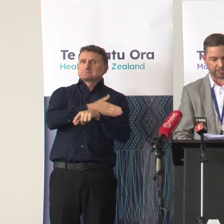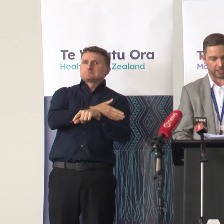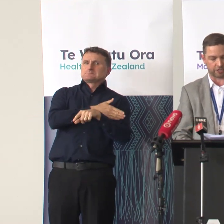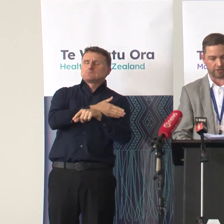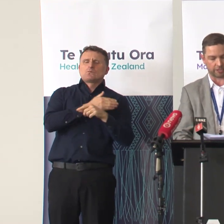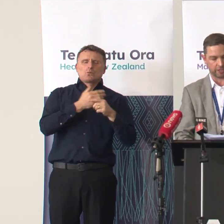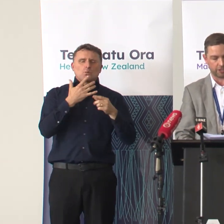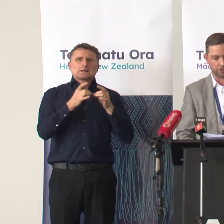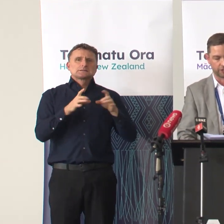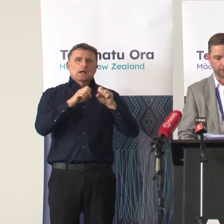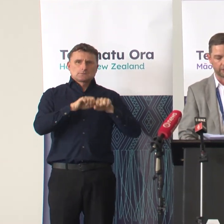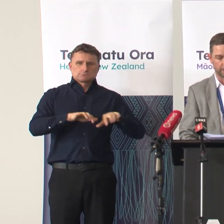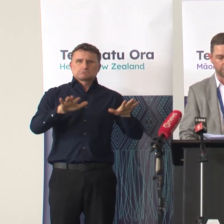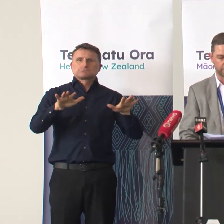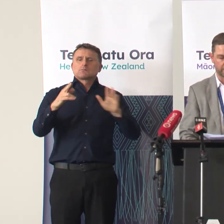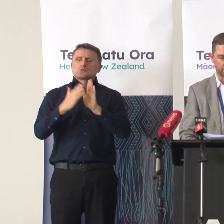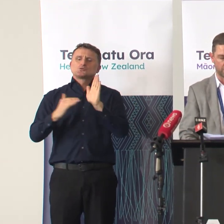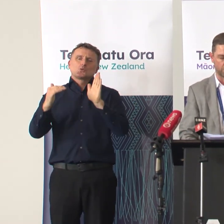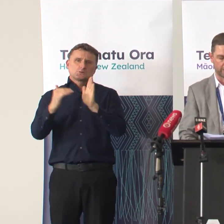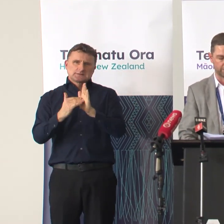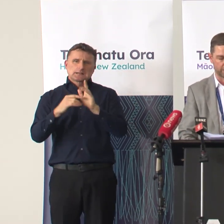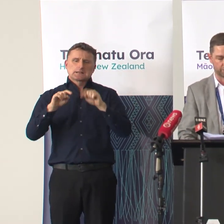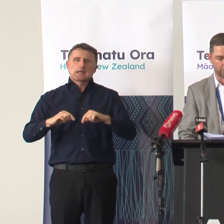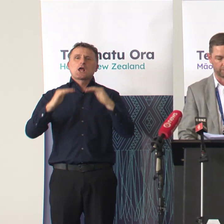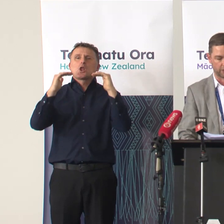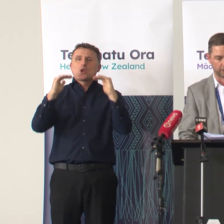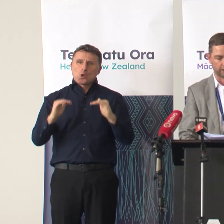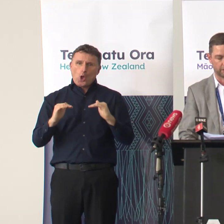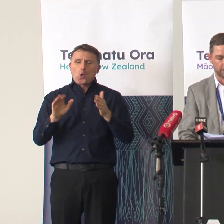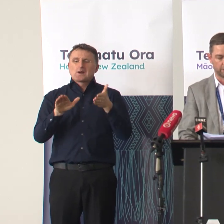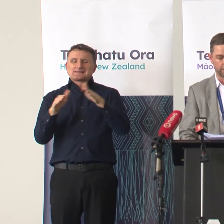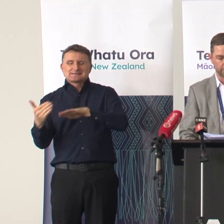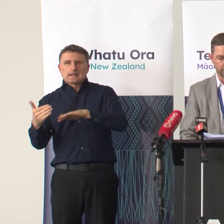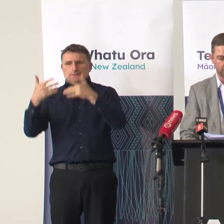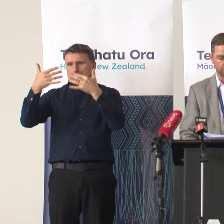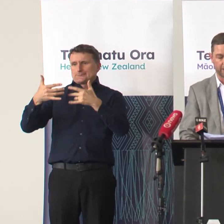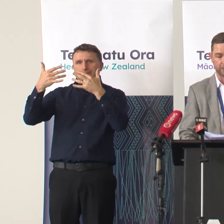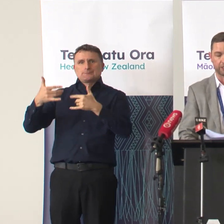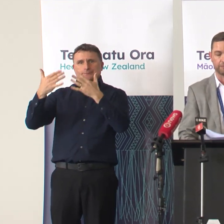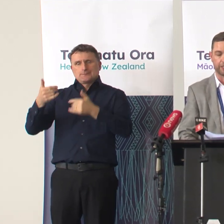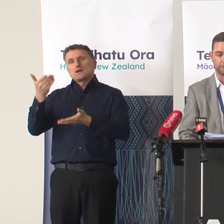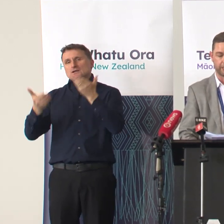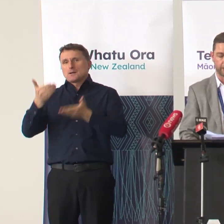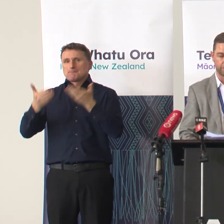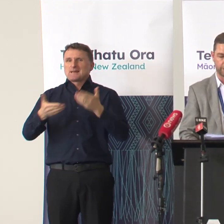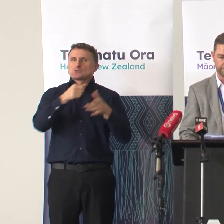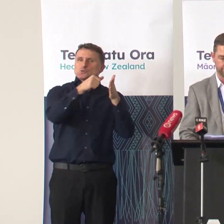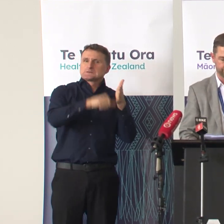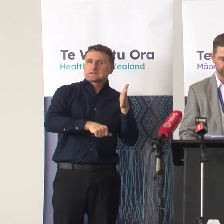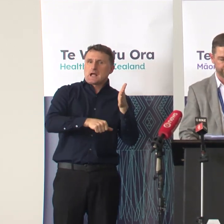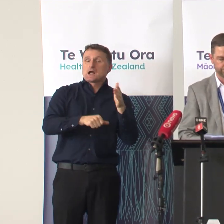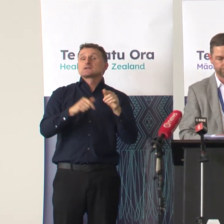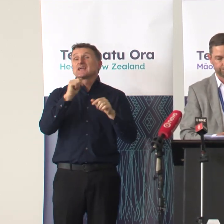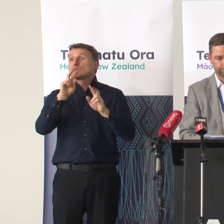our high vaccination rates New Zealand continues to have a lower rate of deaths from COVID-19 since the start of the pandemic compared to many countries.